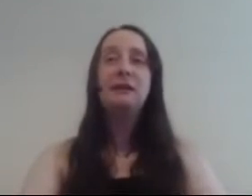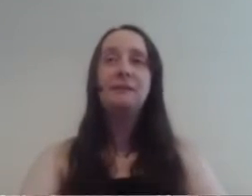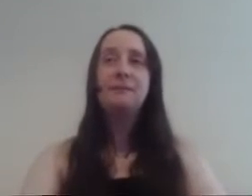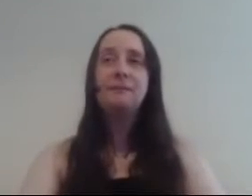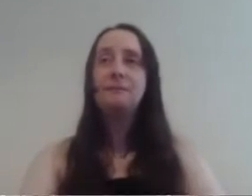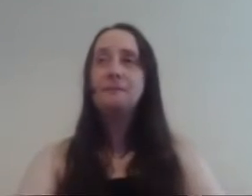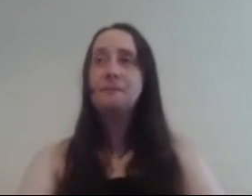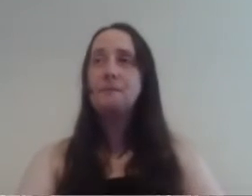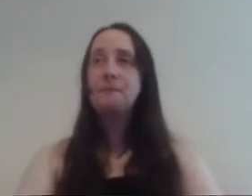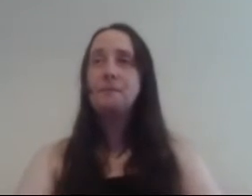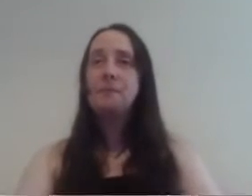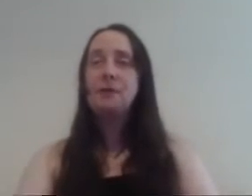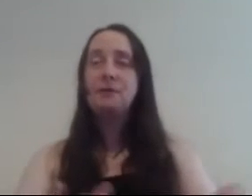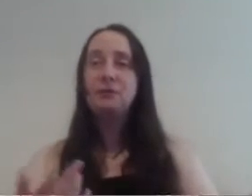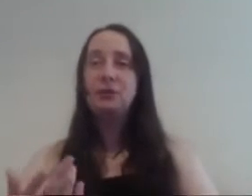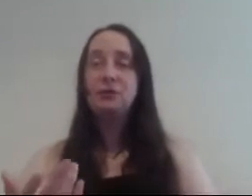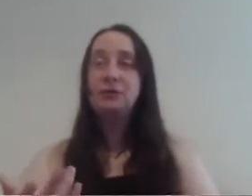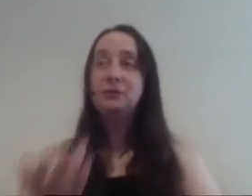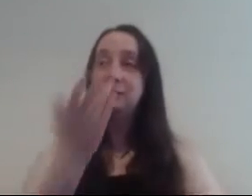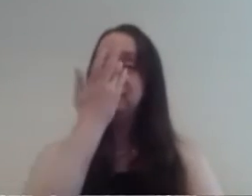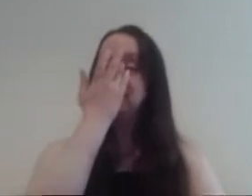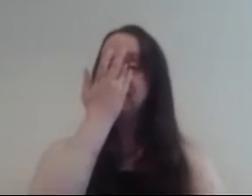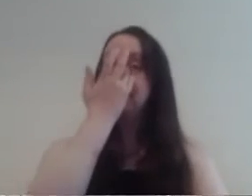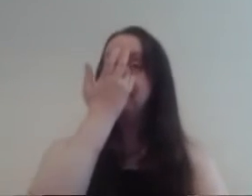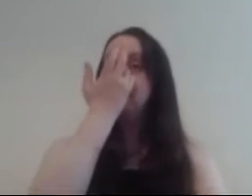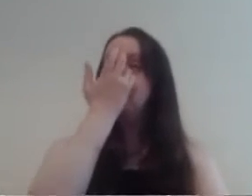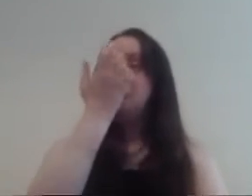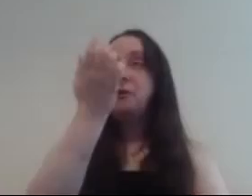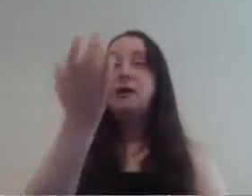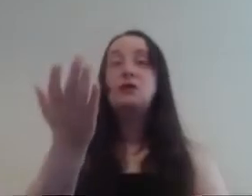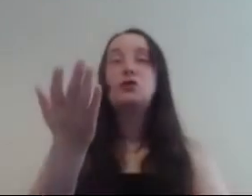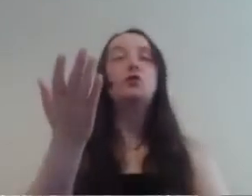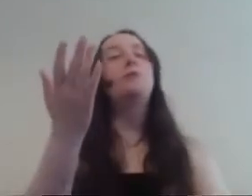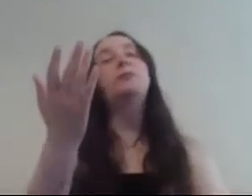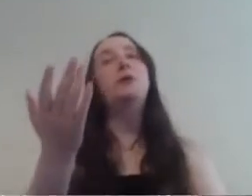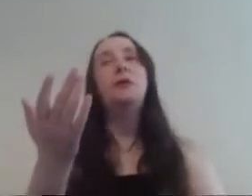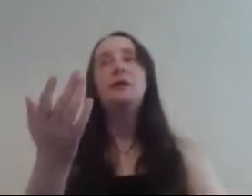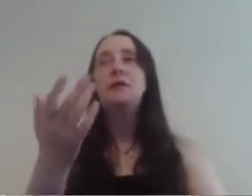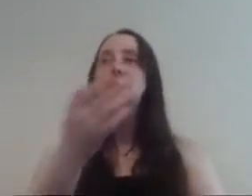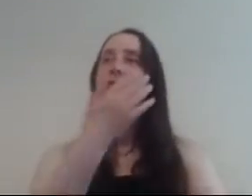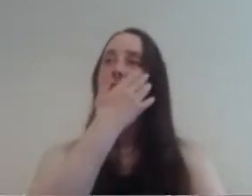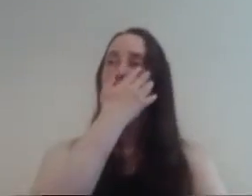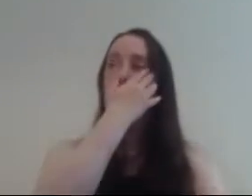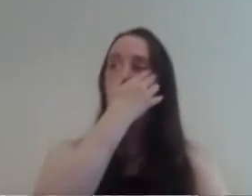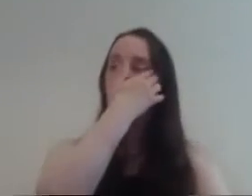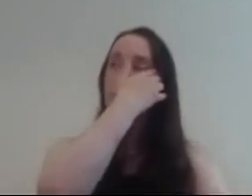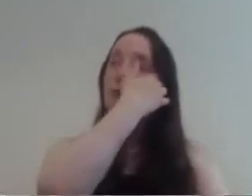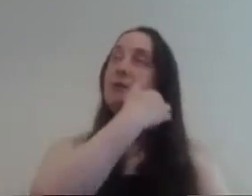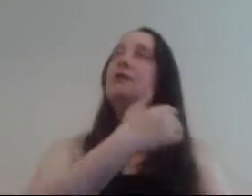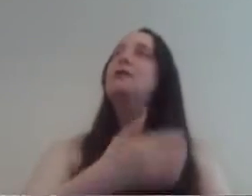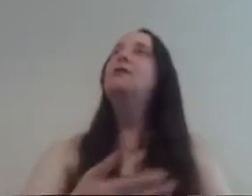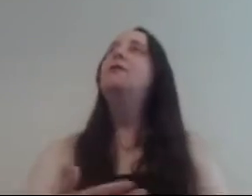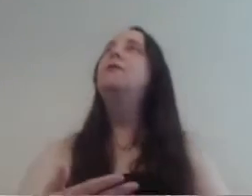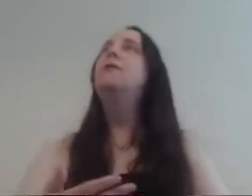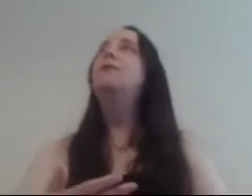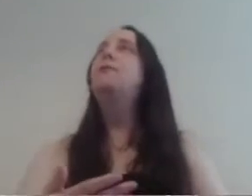so when his shop was still there the Wizard of